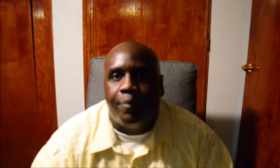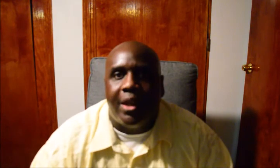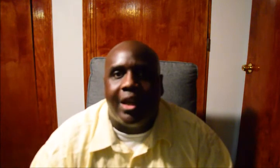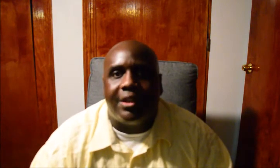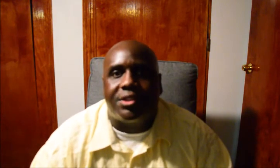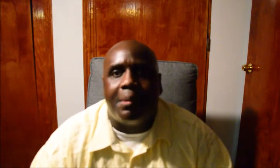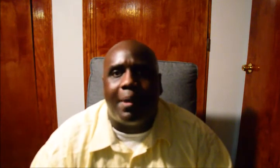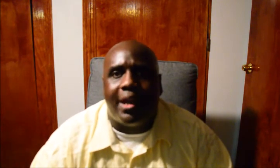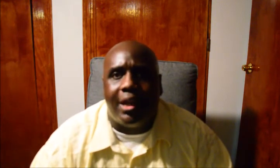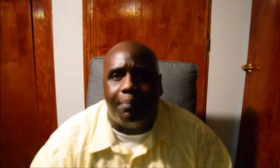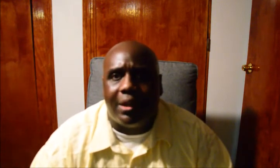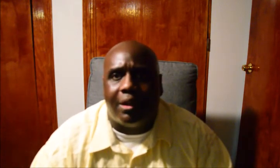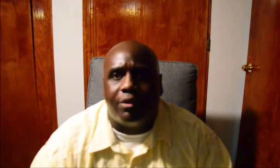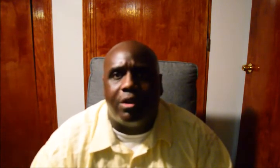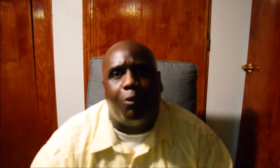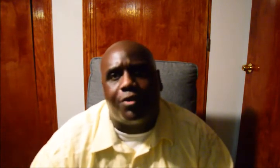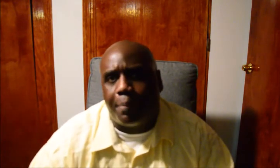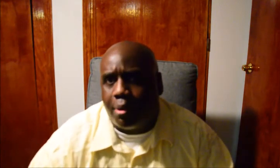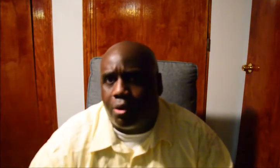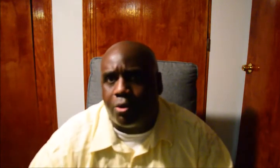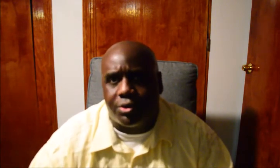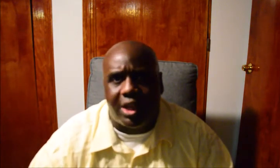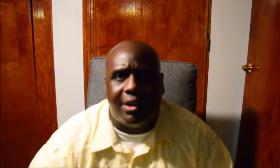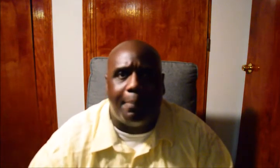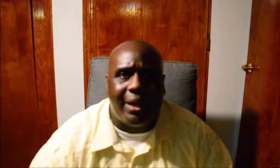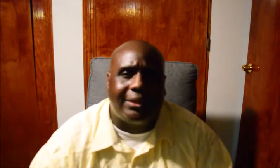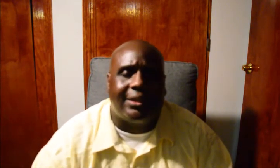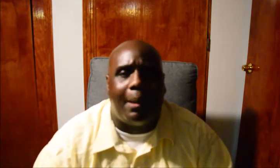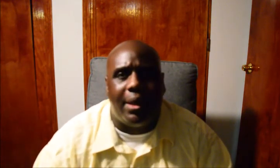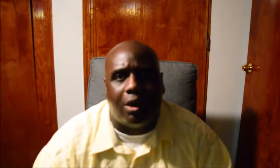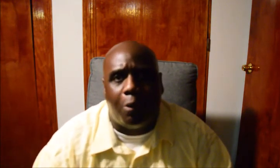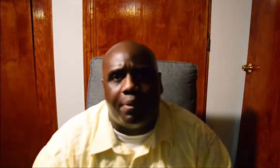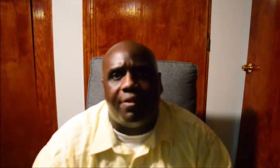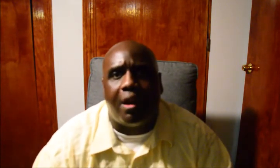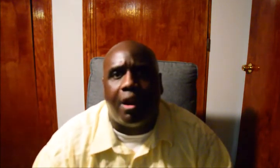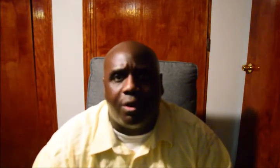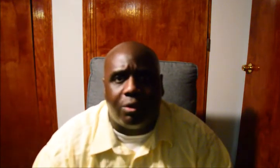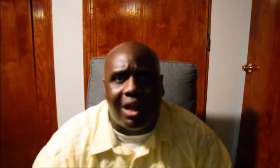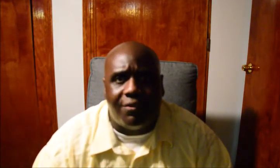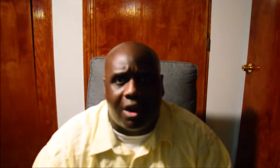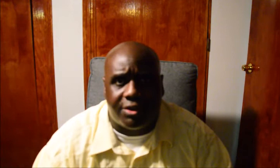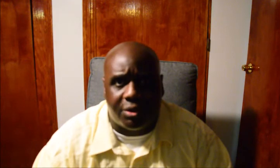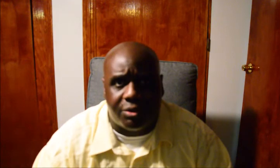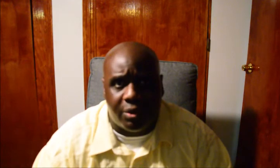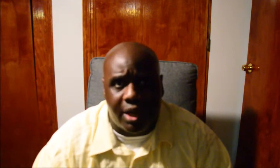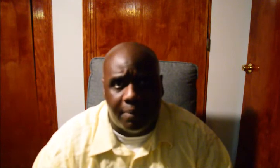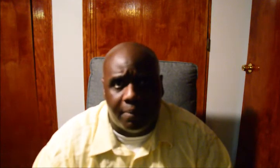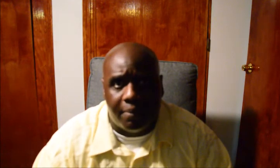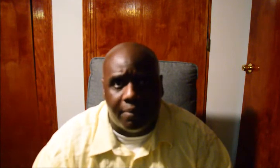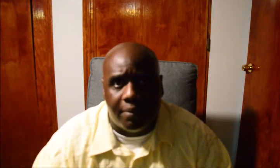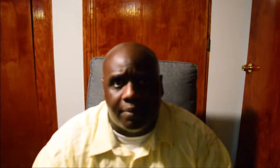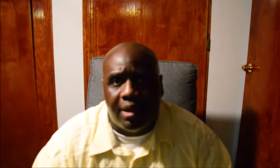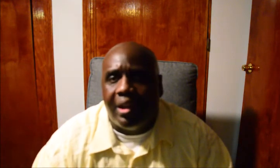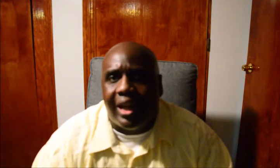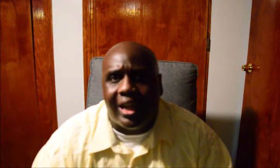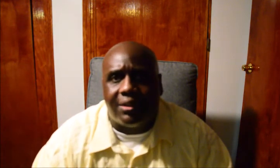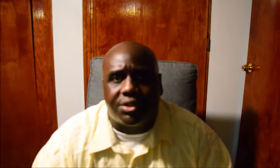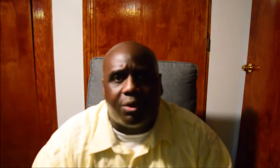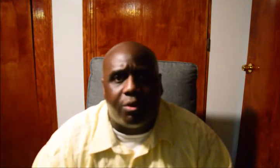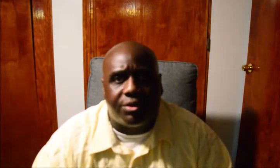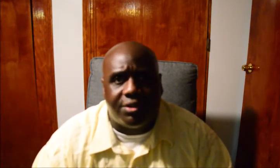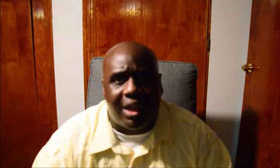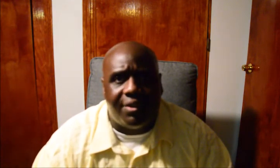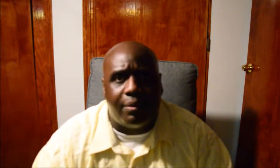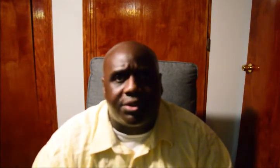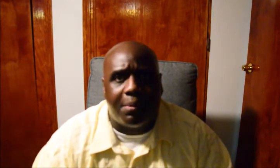today, and if somebody, you know, with the pools and the beaches not being opened, there are no lifeguards on duty. And